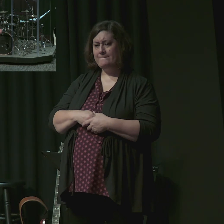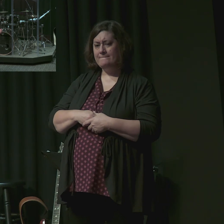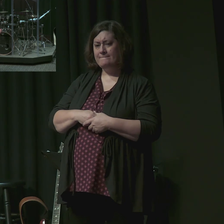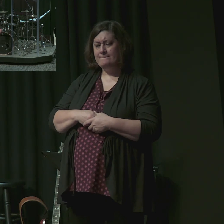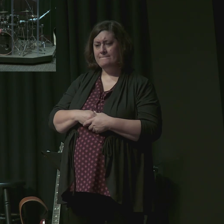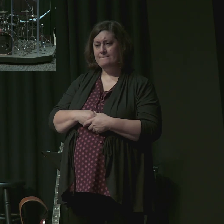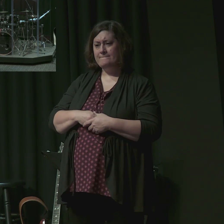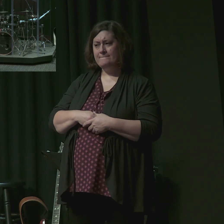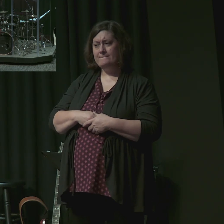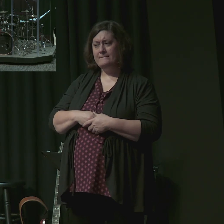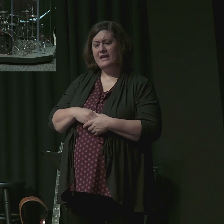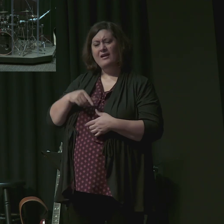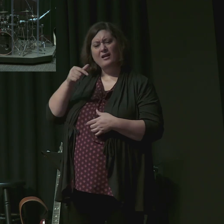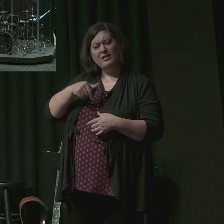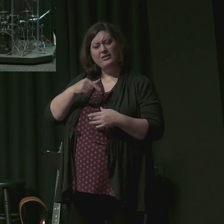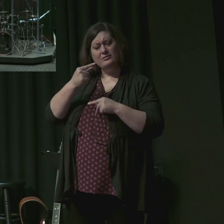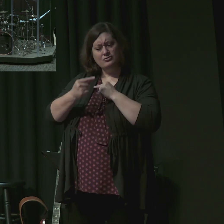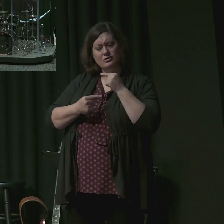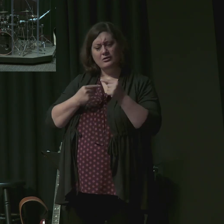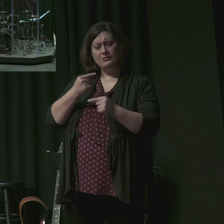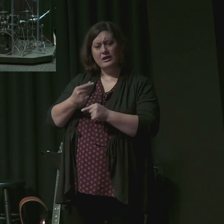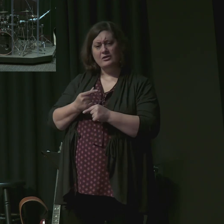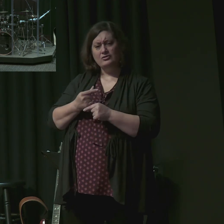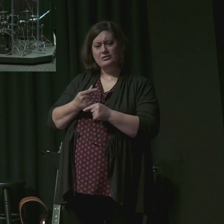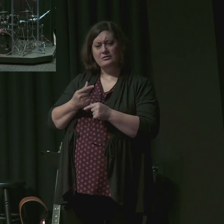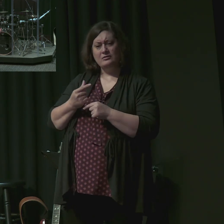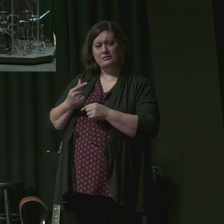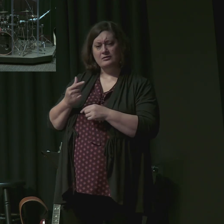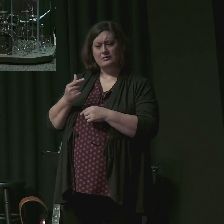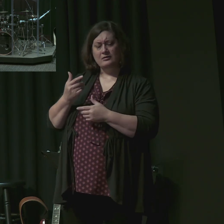in the world does taking up the cross mean to this generation?